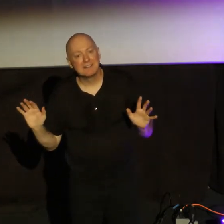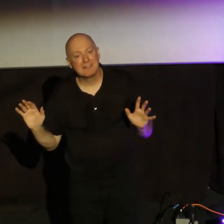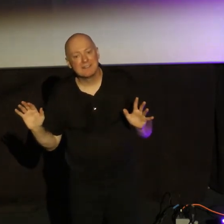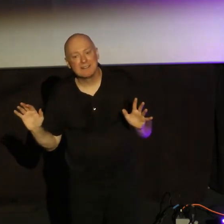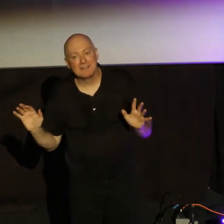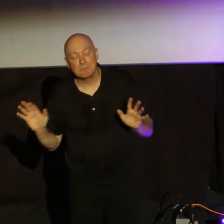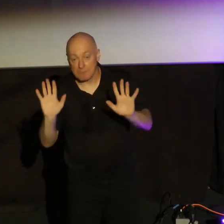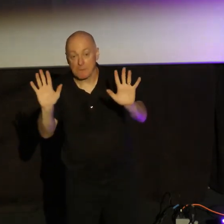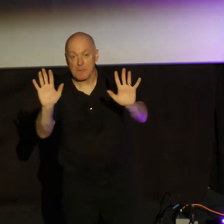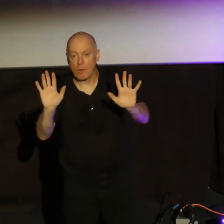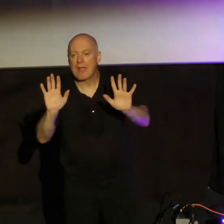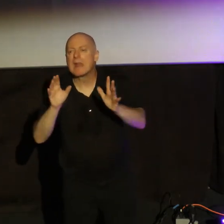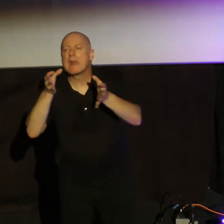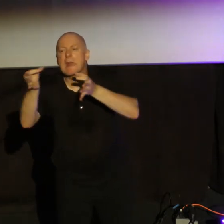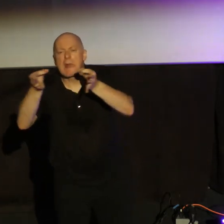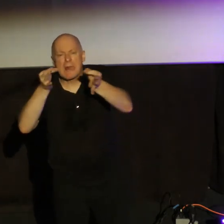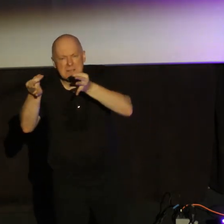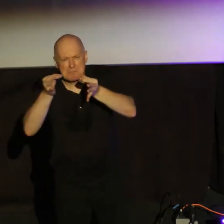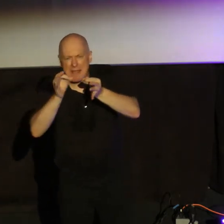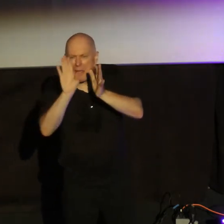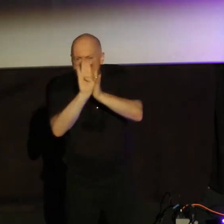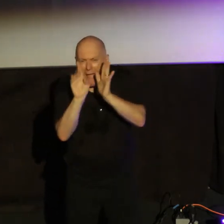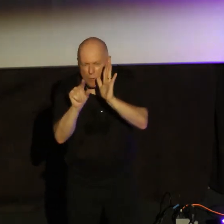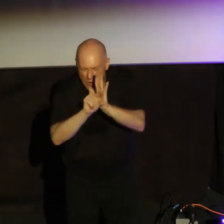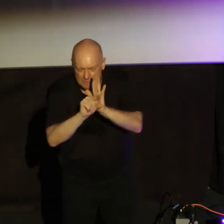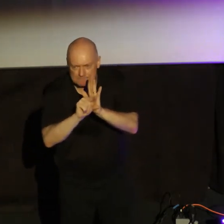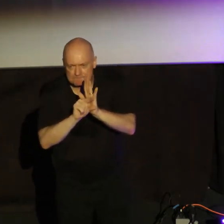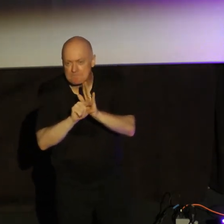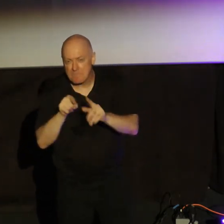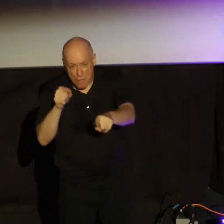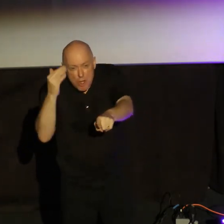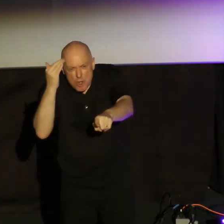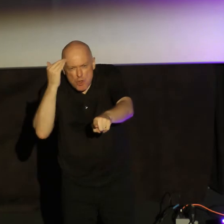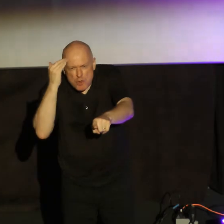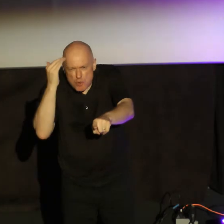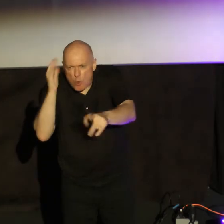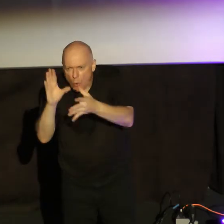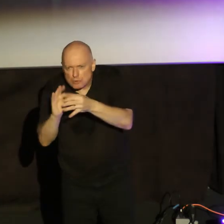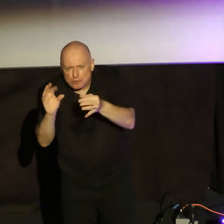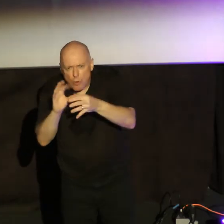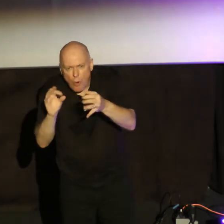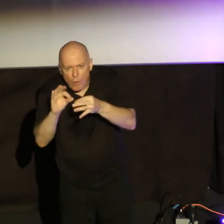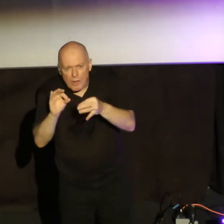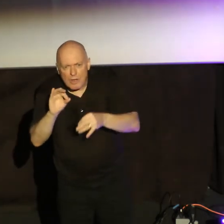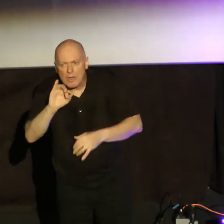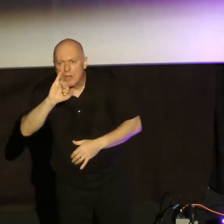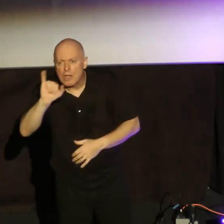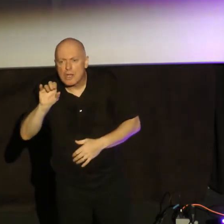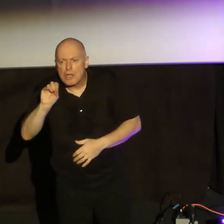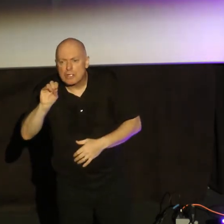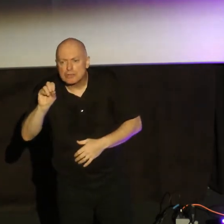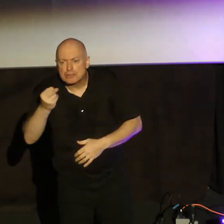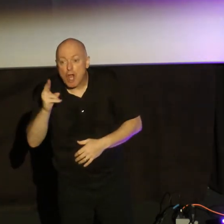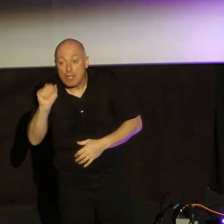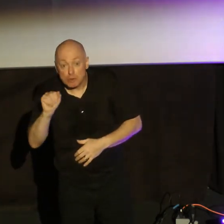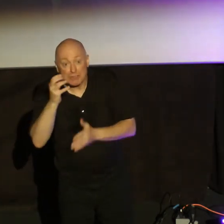So here's the background to that, and it's a reference. I don't know if you knew this. It's a reference to Joshua 2. You can read about this in Joshua 2,